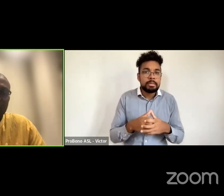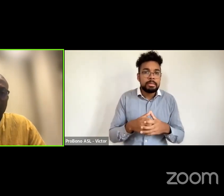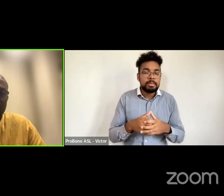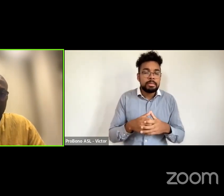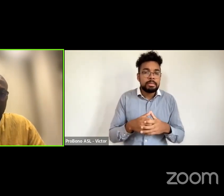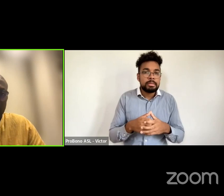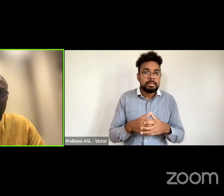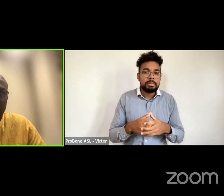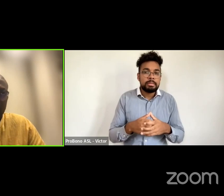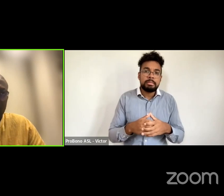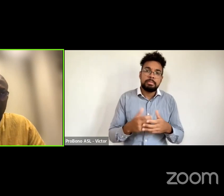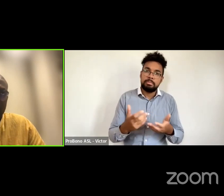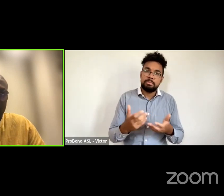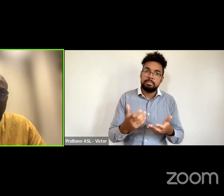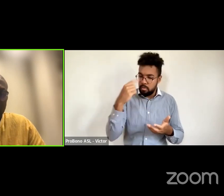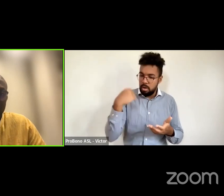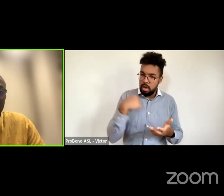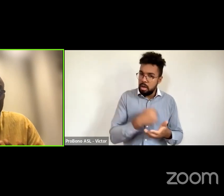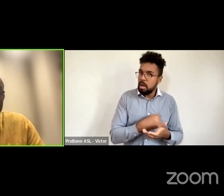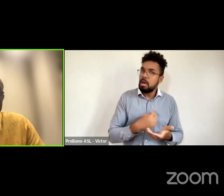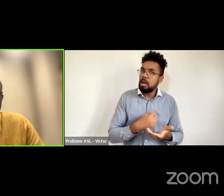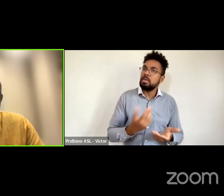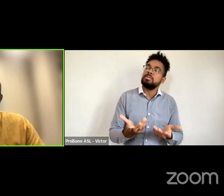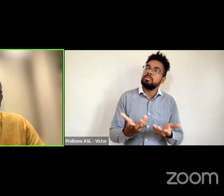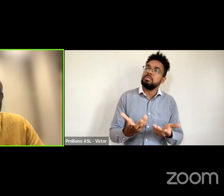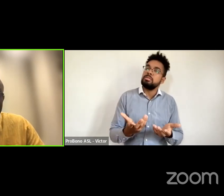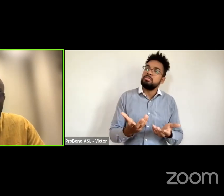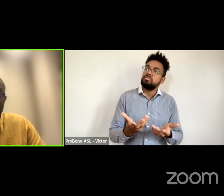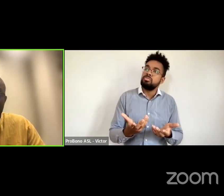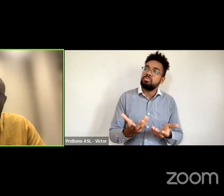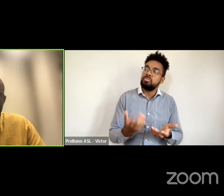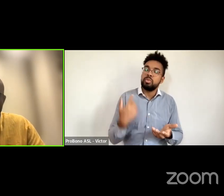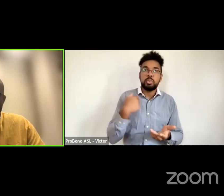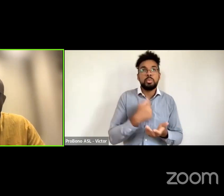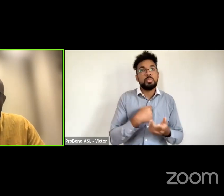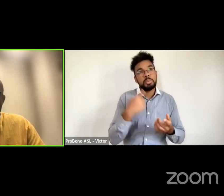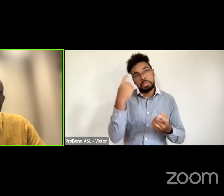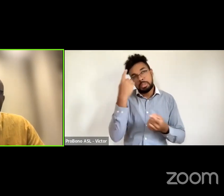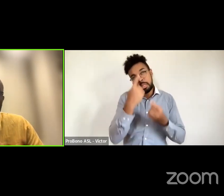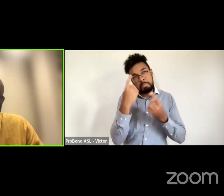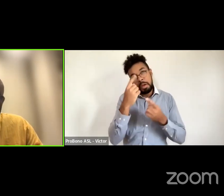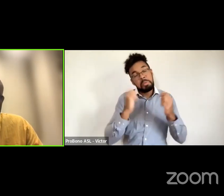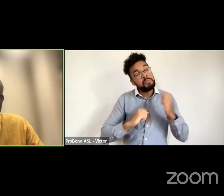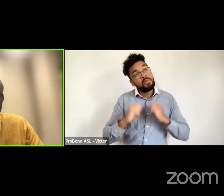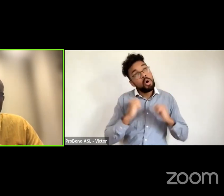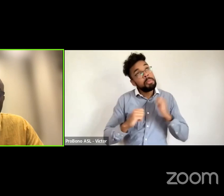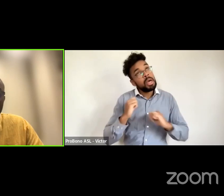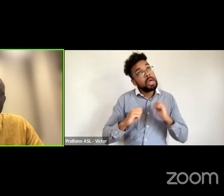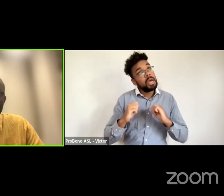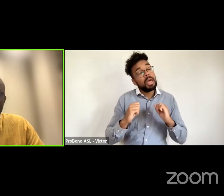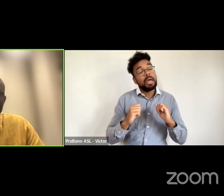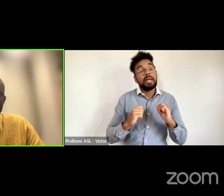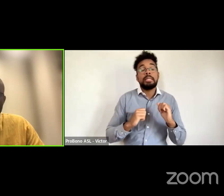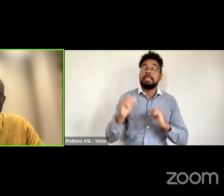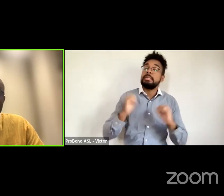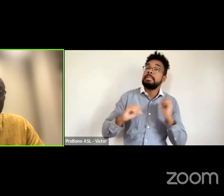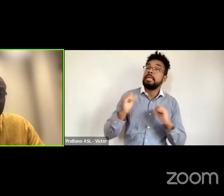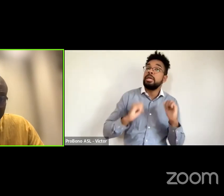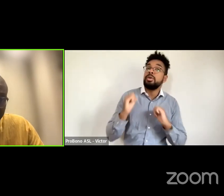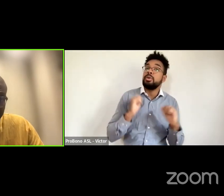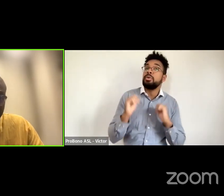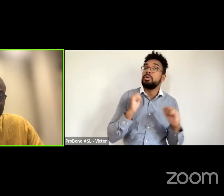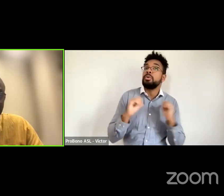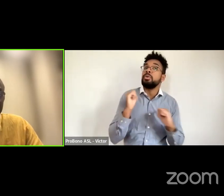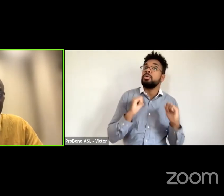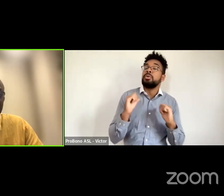in these in in when we think about performance when we think about theater companies when we think about um